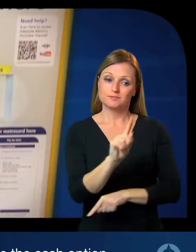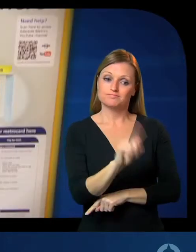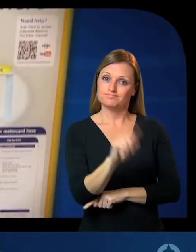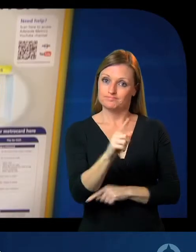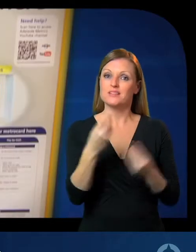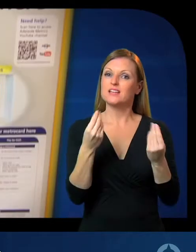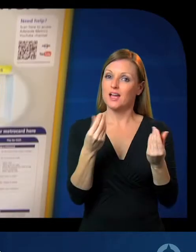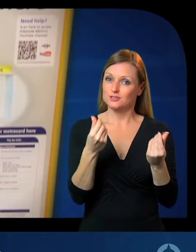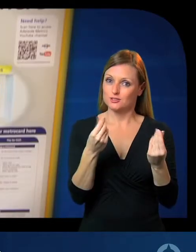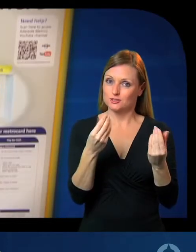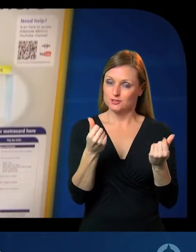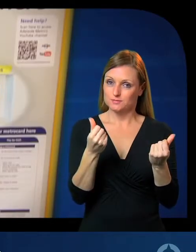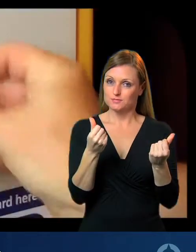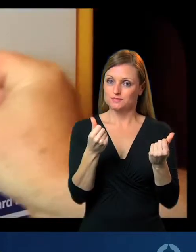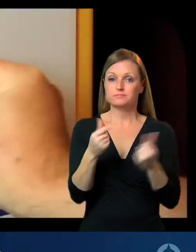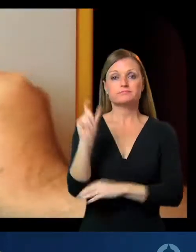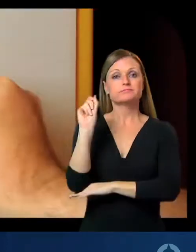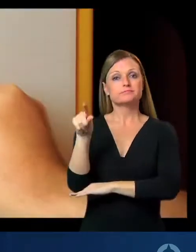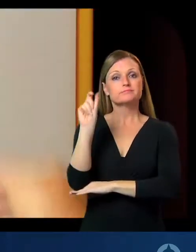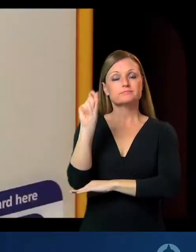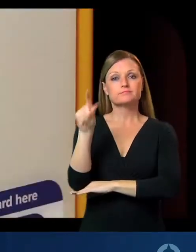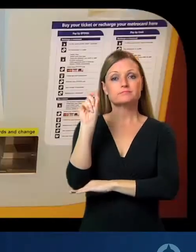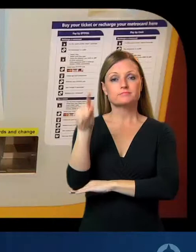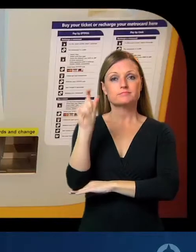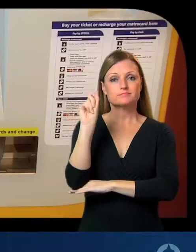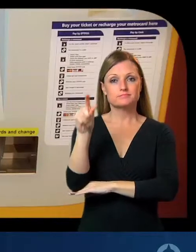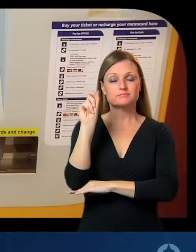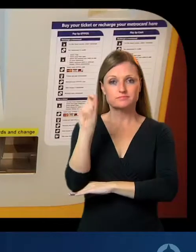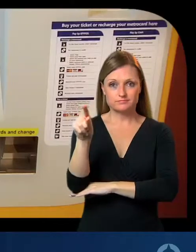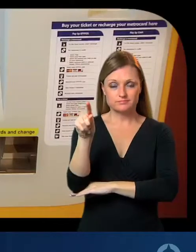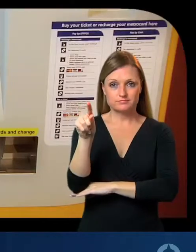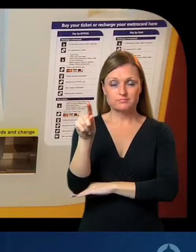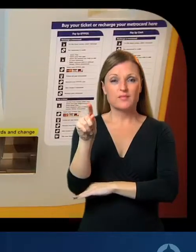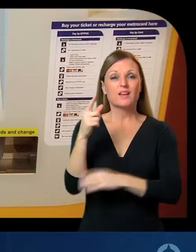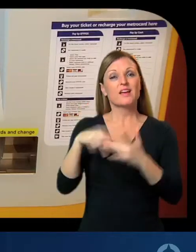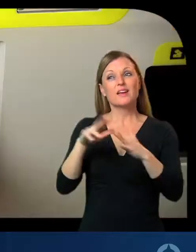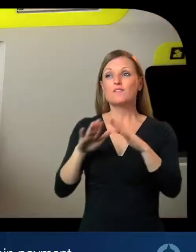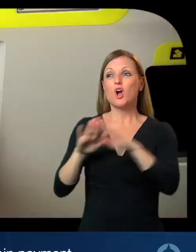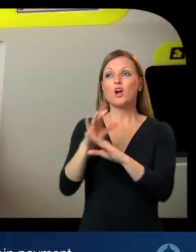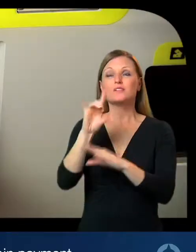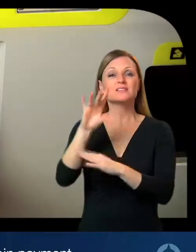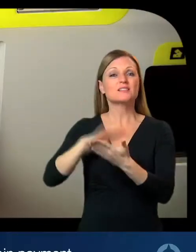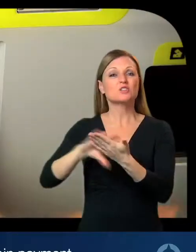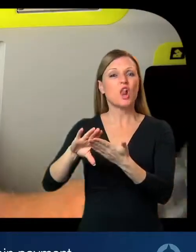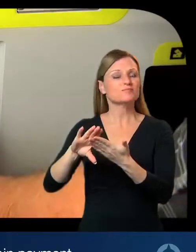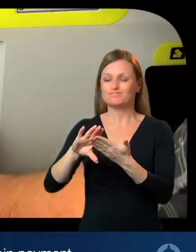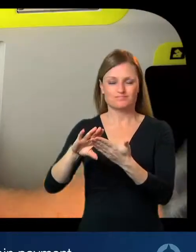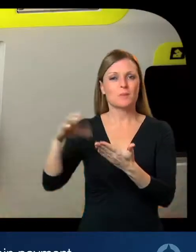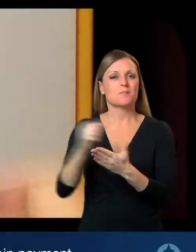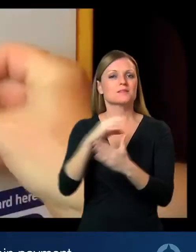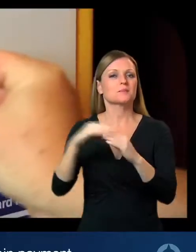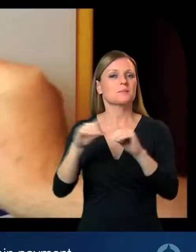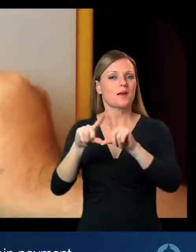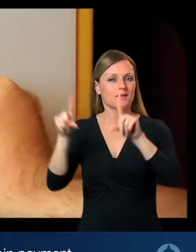option then insert coins in here and notes in here. There is a limit of $10